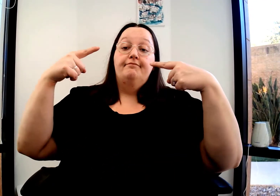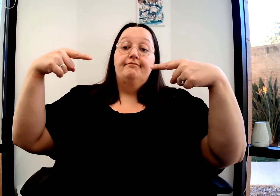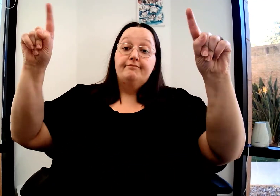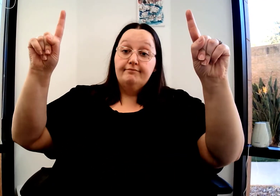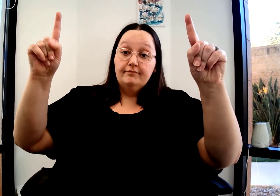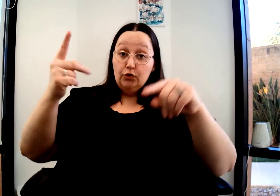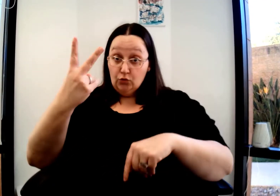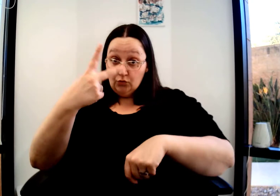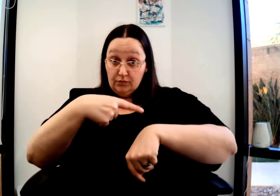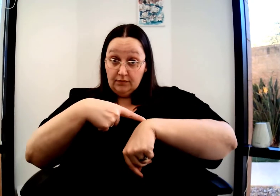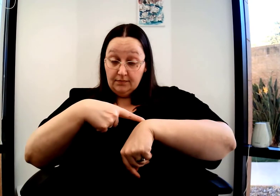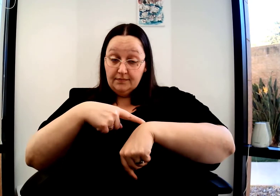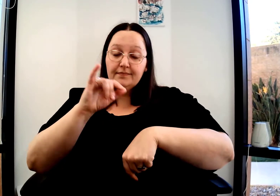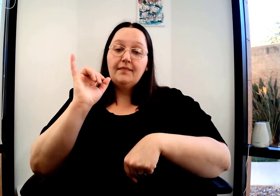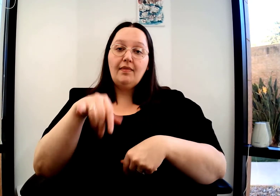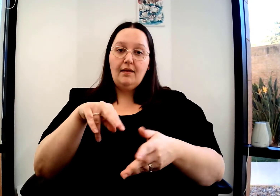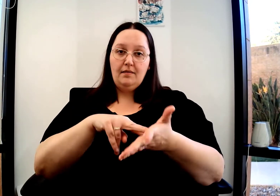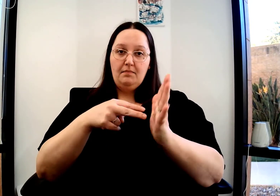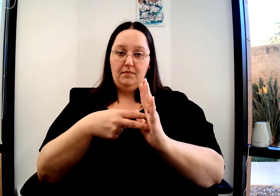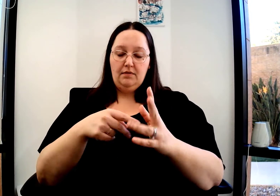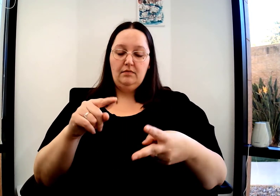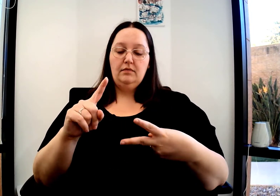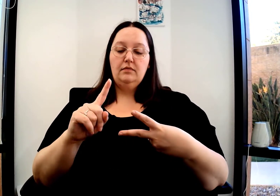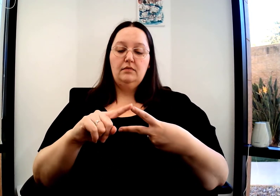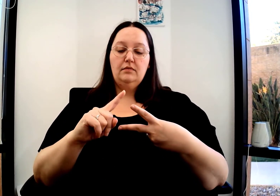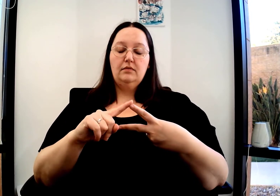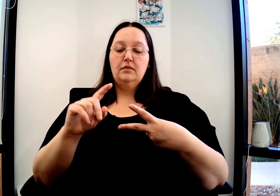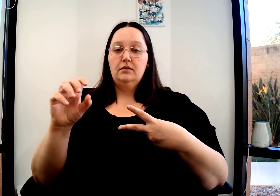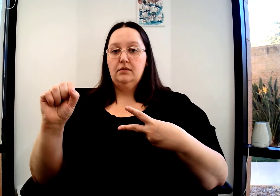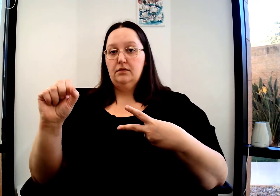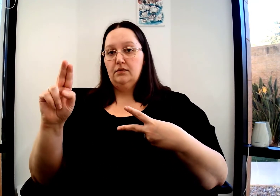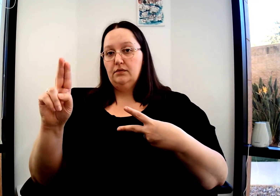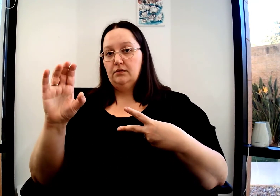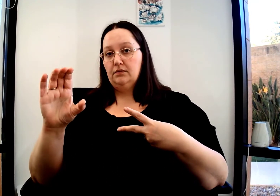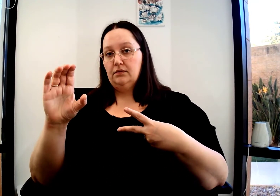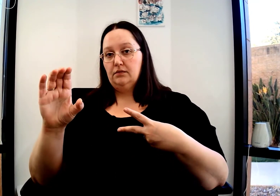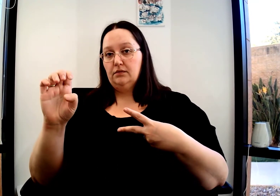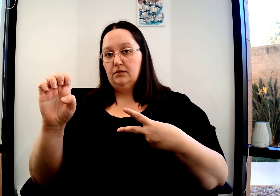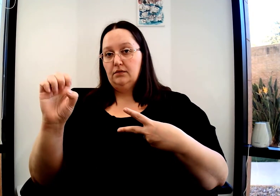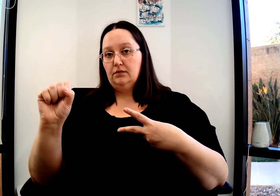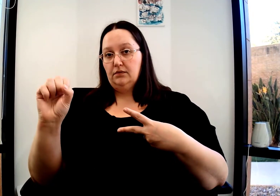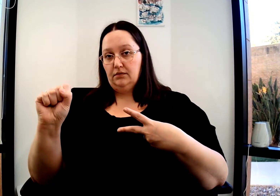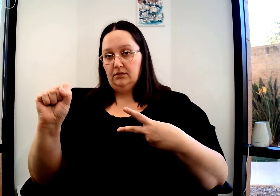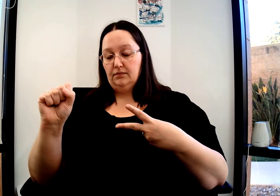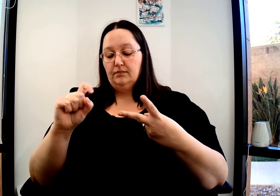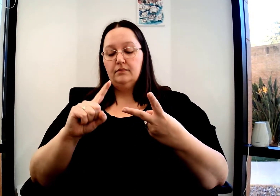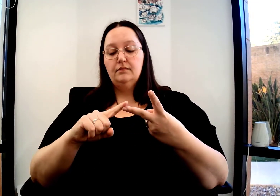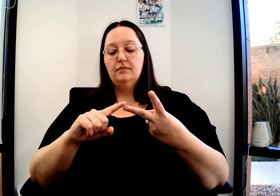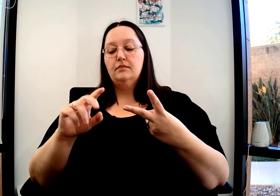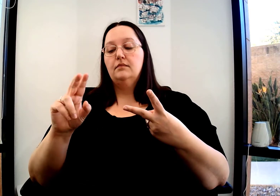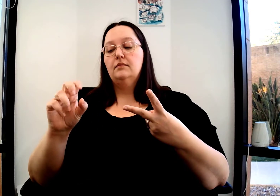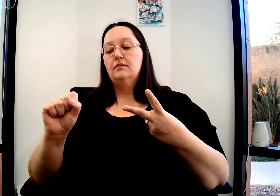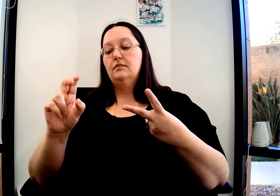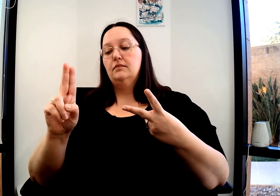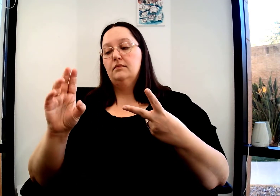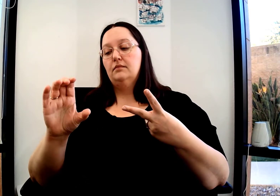If you do it twice up, without the mouth morpheme, that can mean either success or